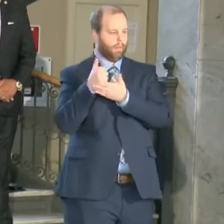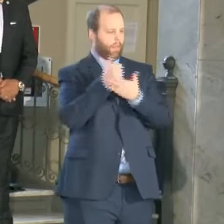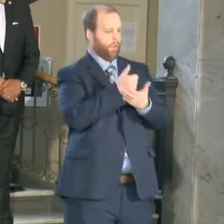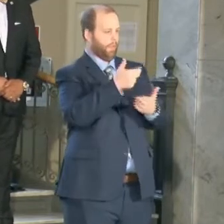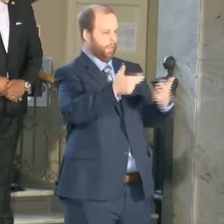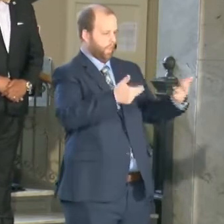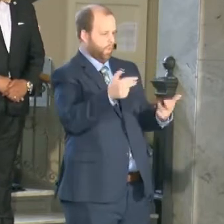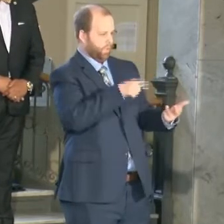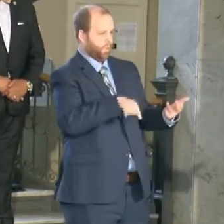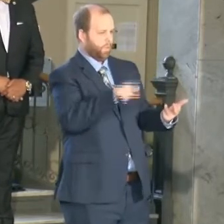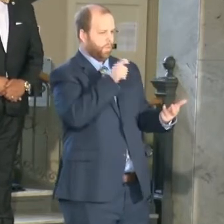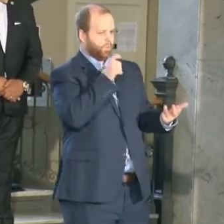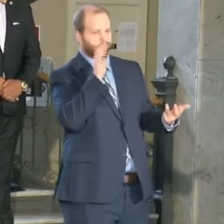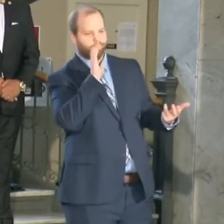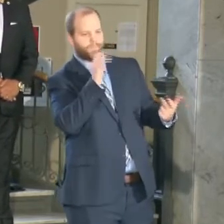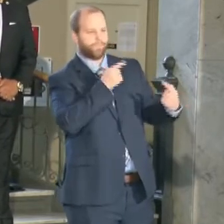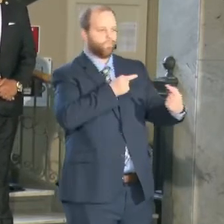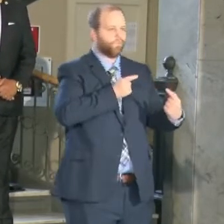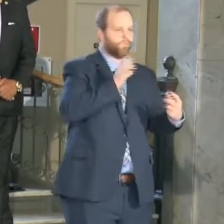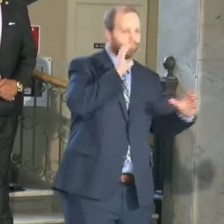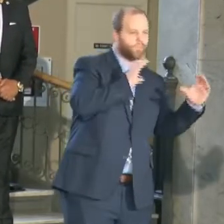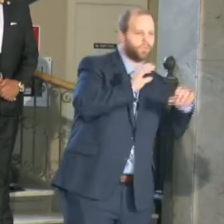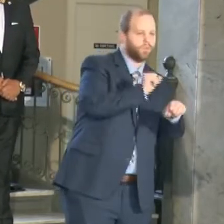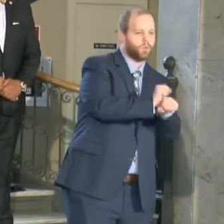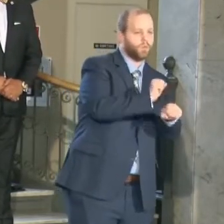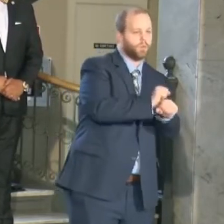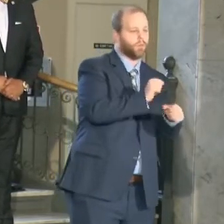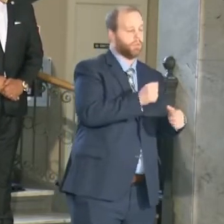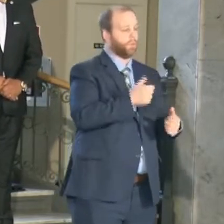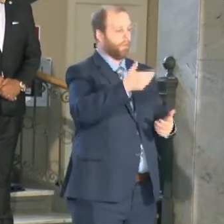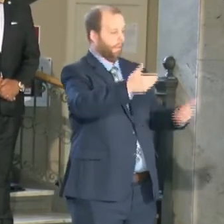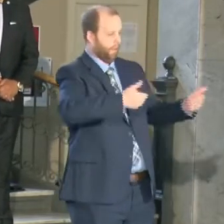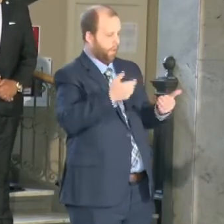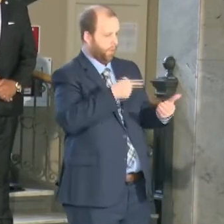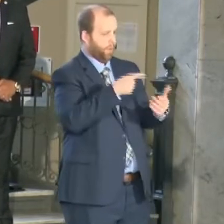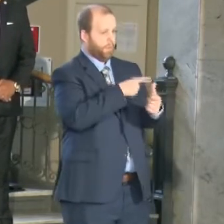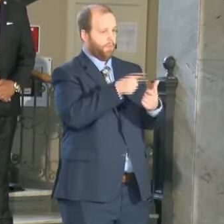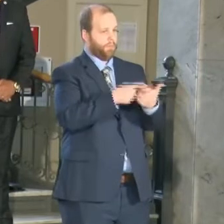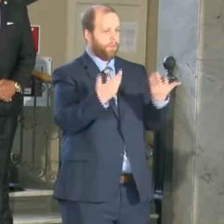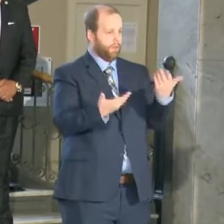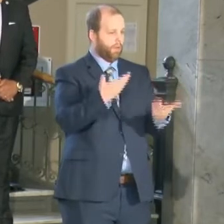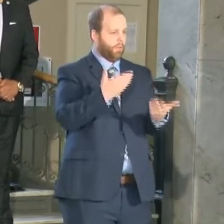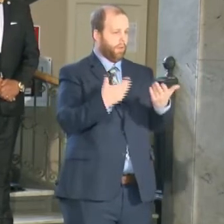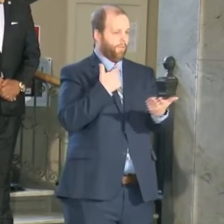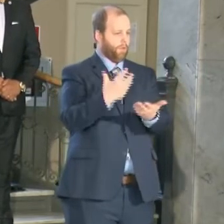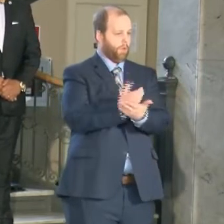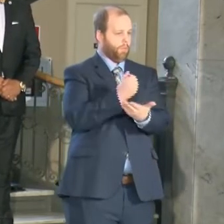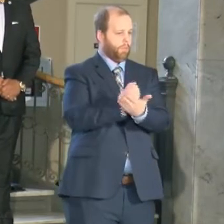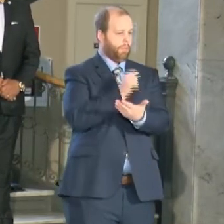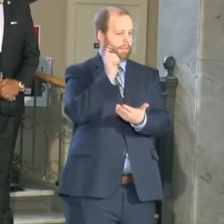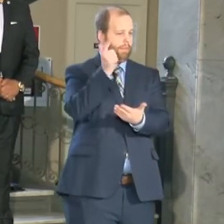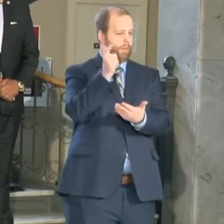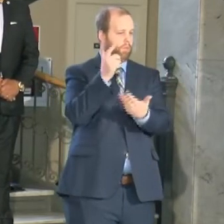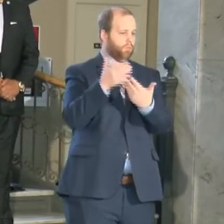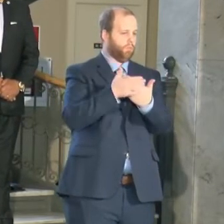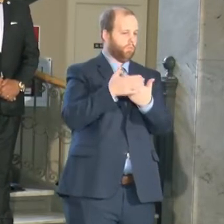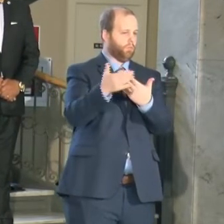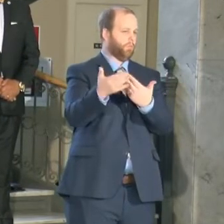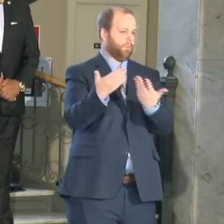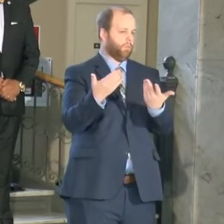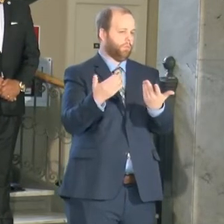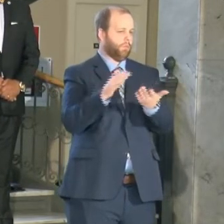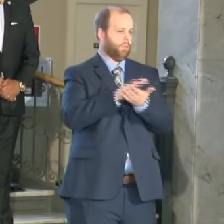job and helps them the opportunity to also one day become entrepreneurs uh because it's sometimes hard to get a nine to five with certain